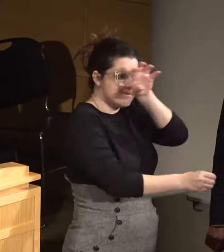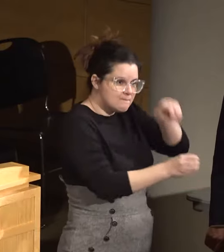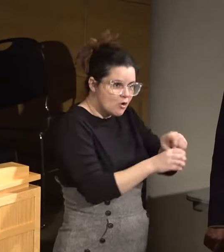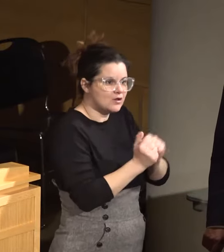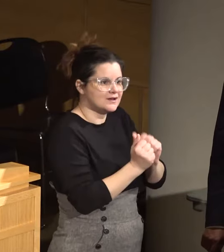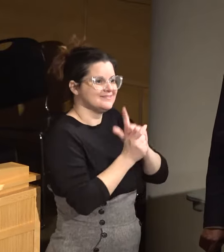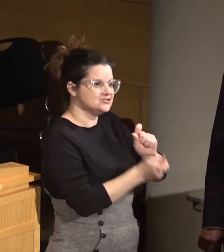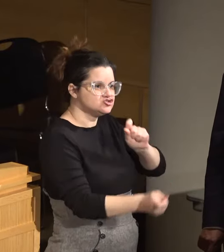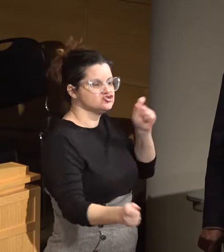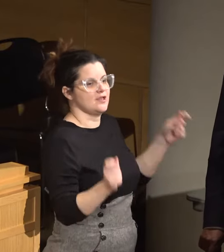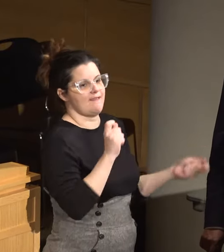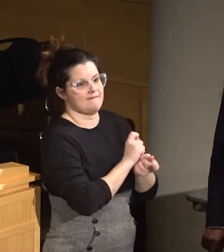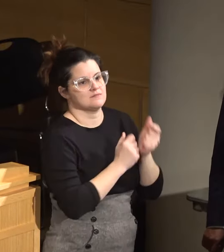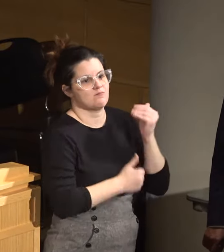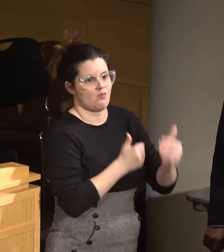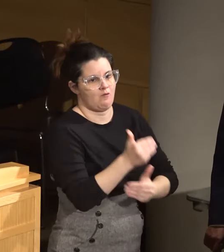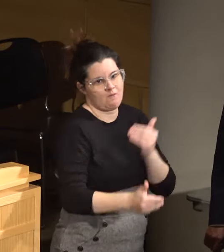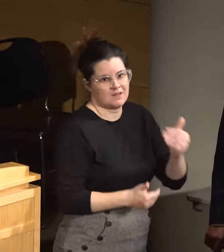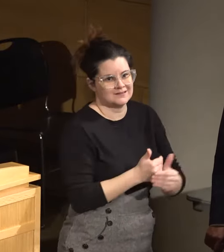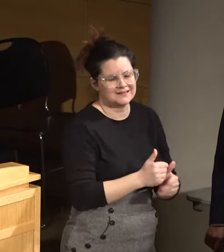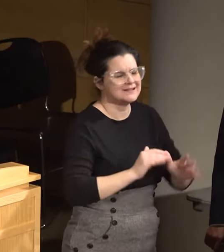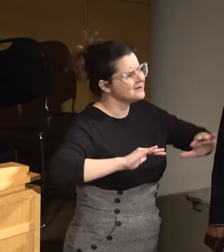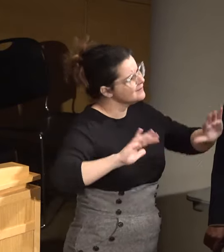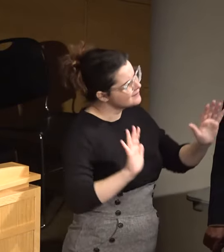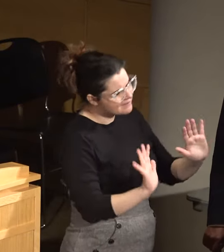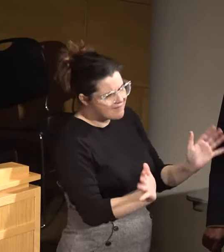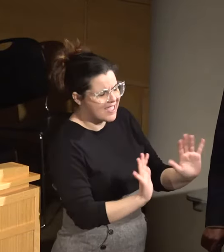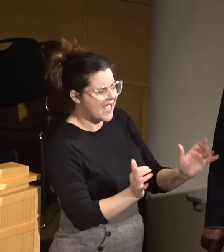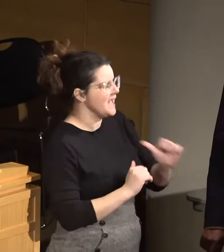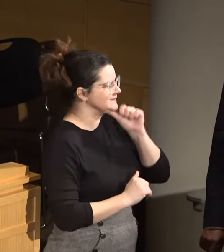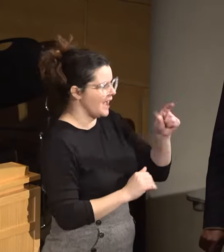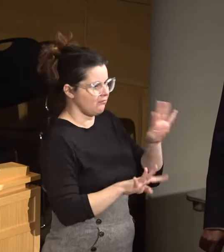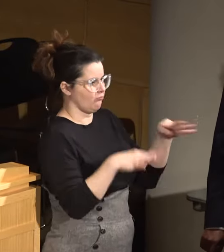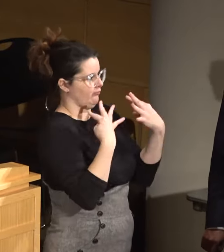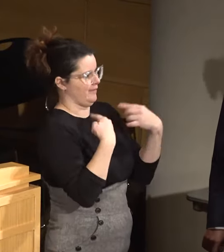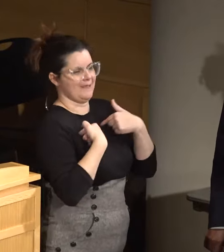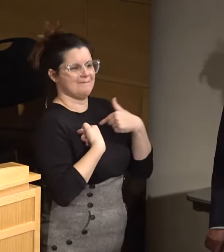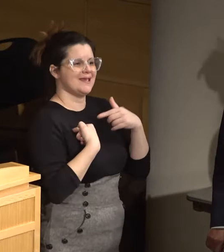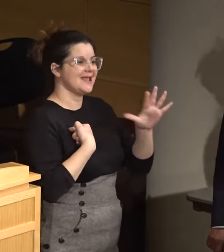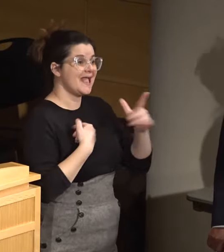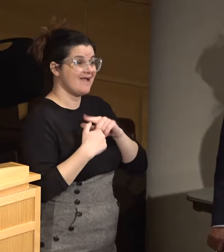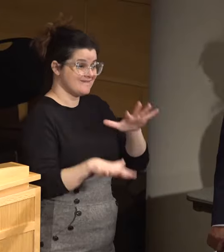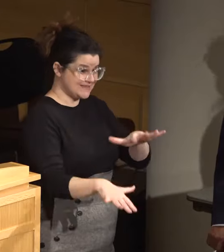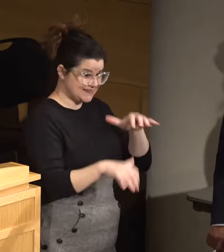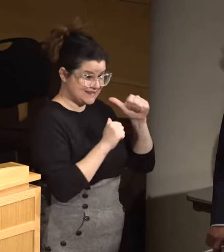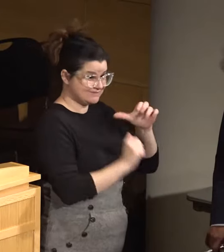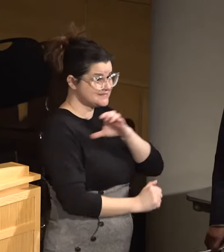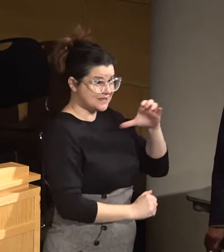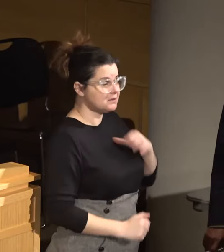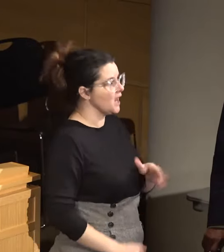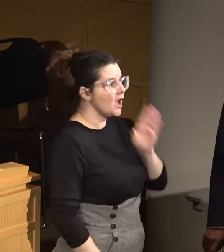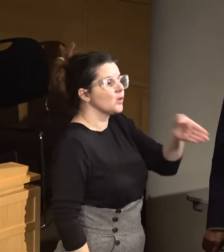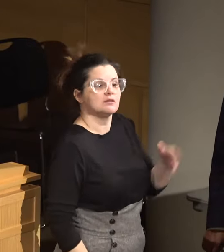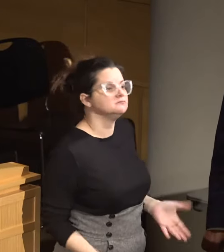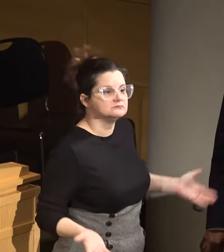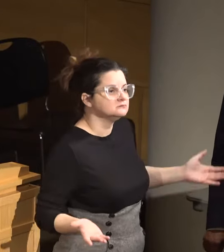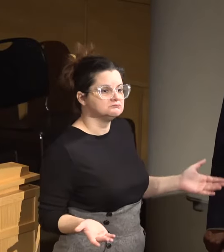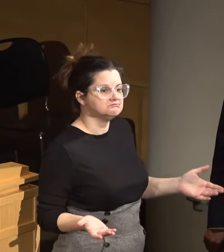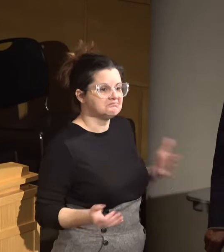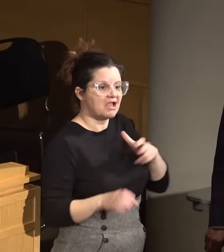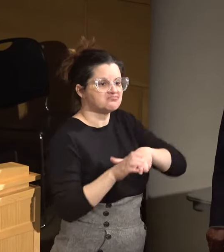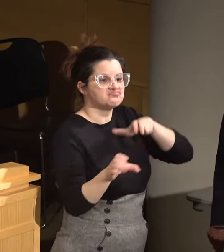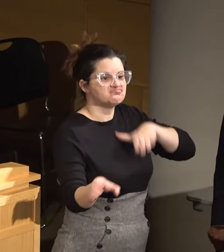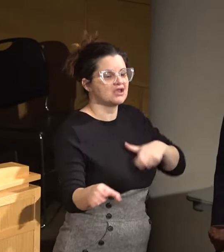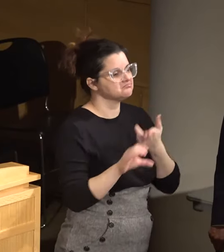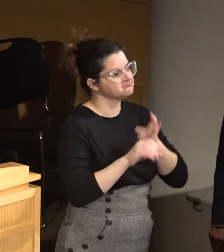this change process, right? Don't make this about me. If I have to leave this committee, I will. I'll